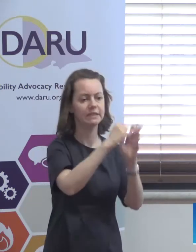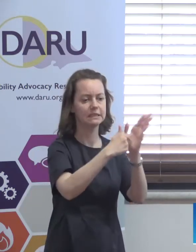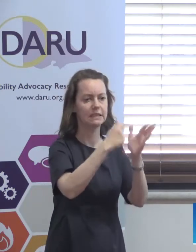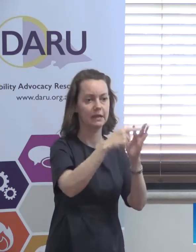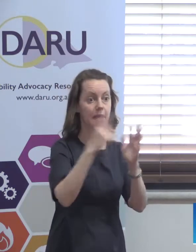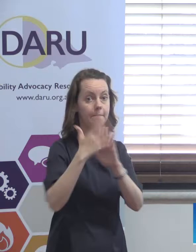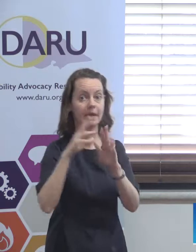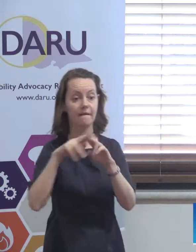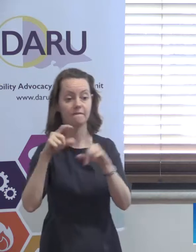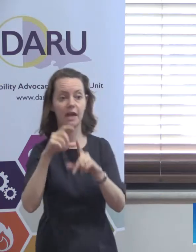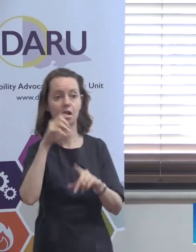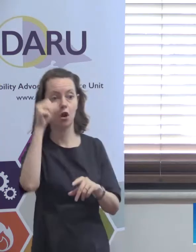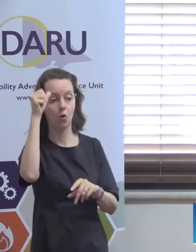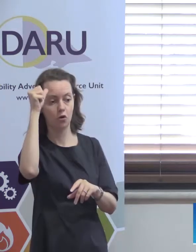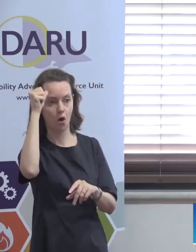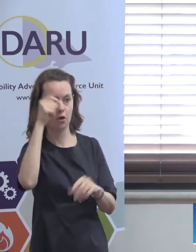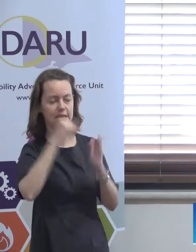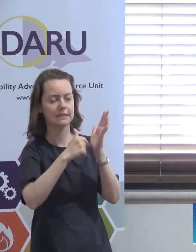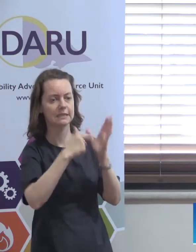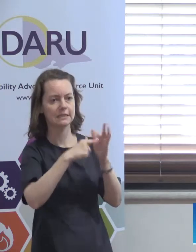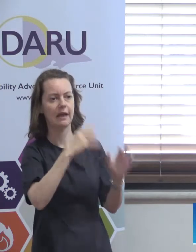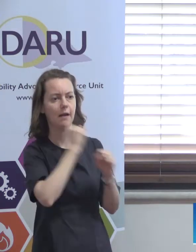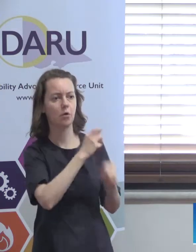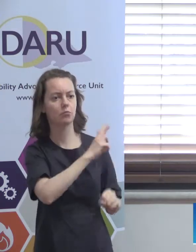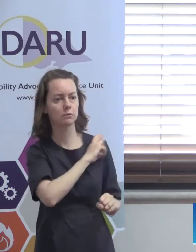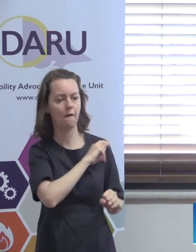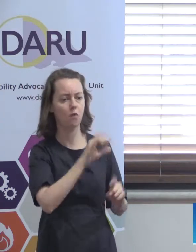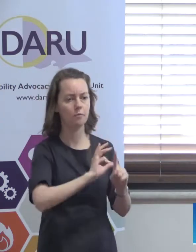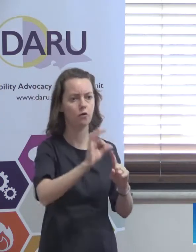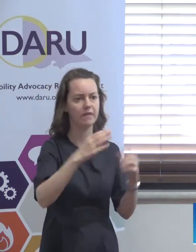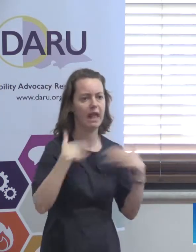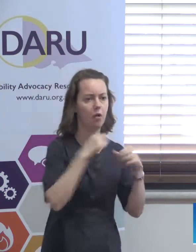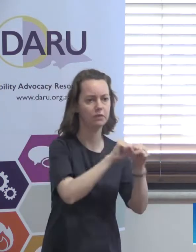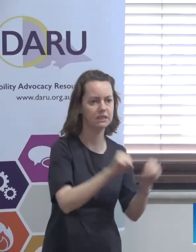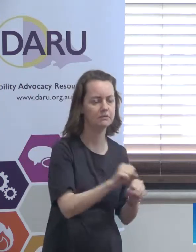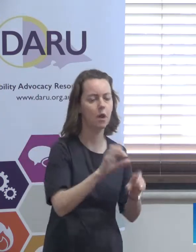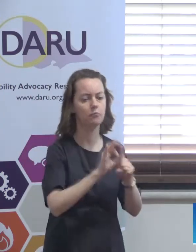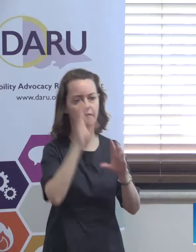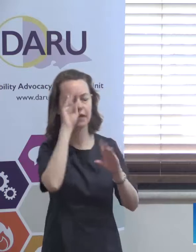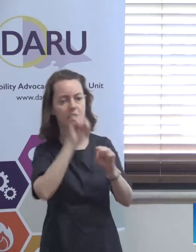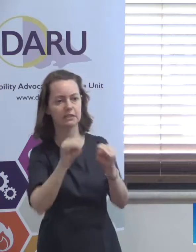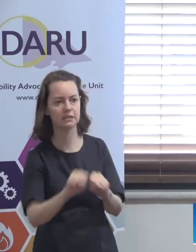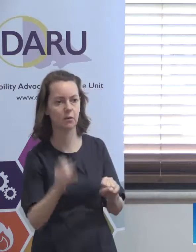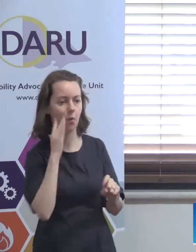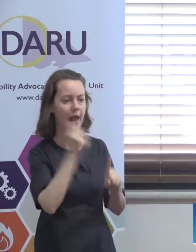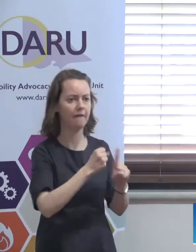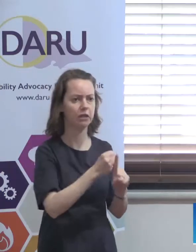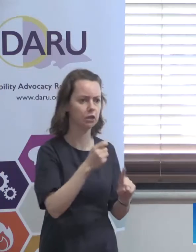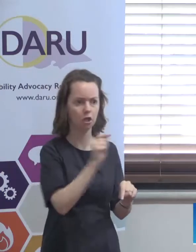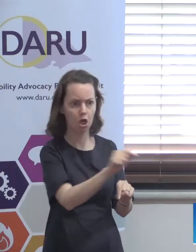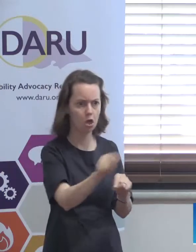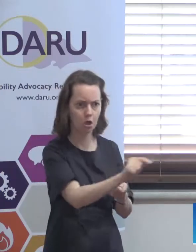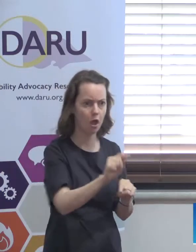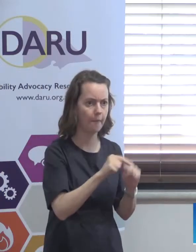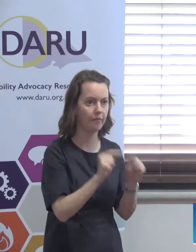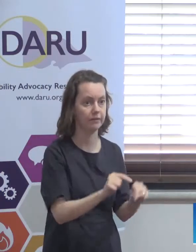funding this work so they don't want to let them off the hook I know what you mean and it will come to this point around the New South Wales stuff